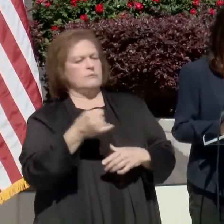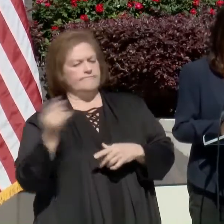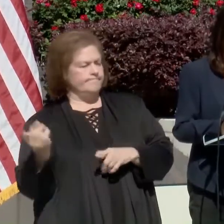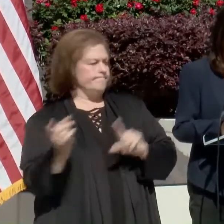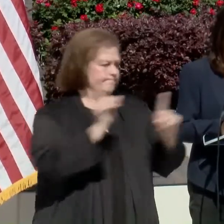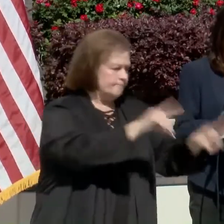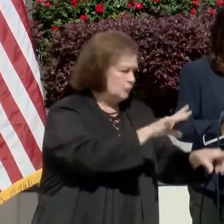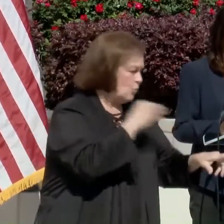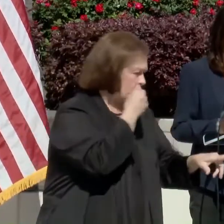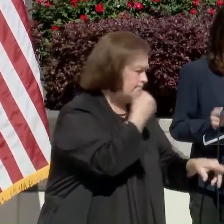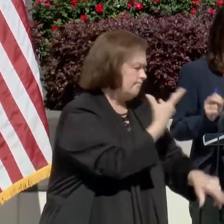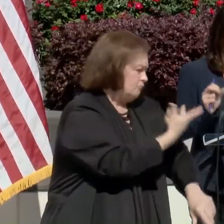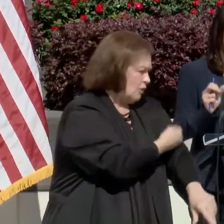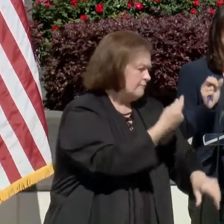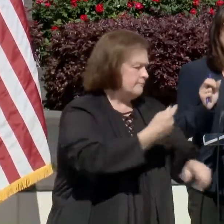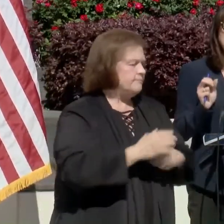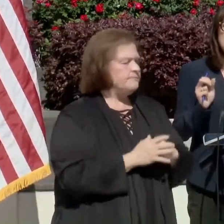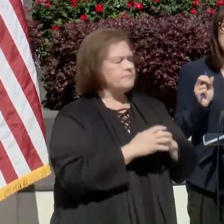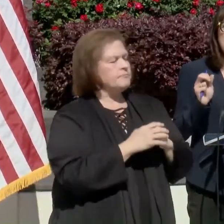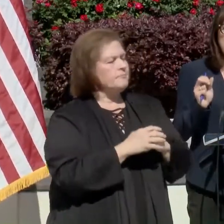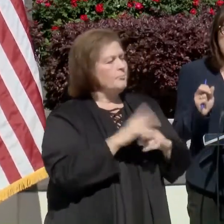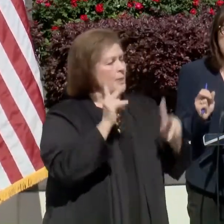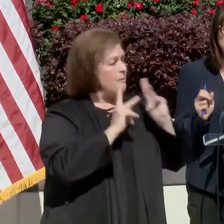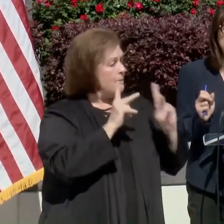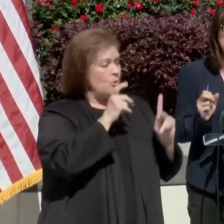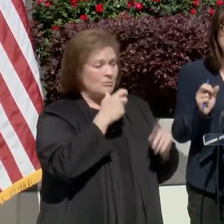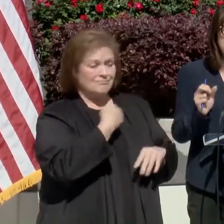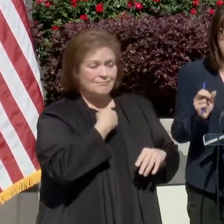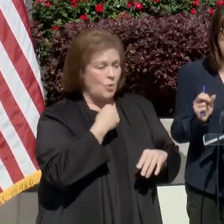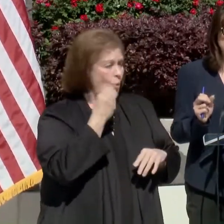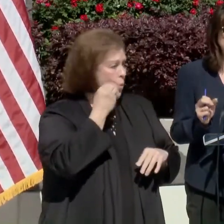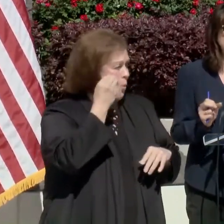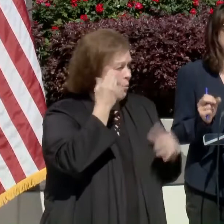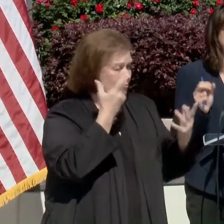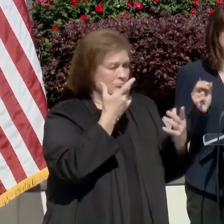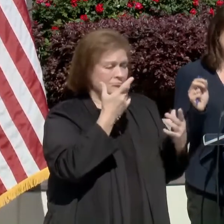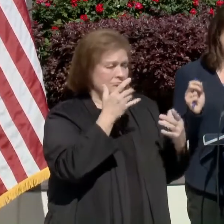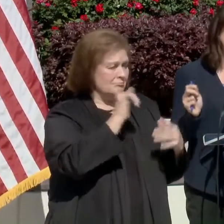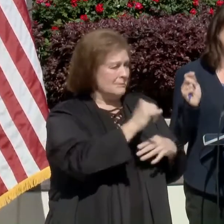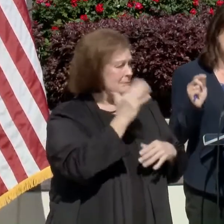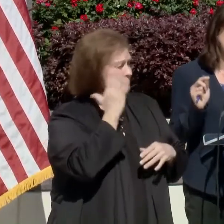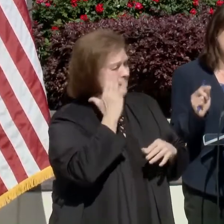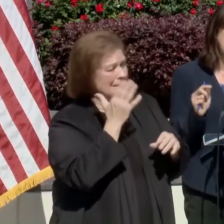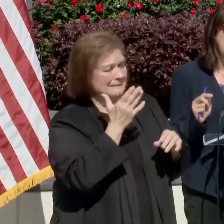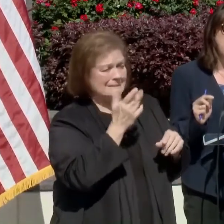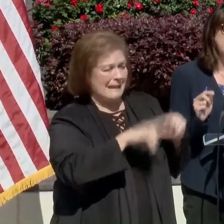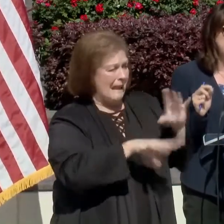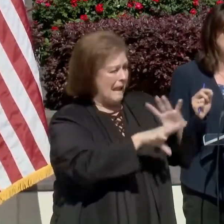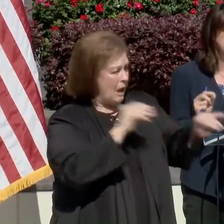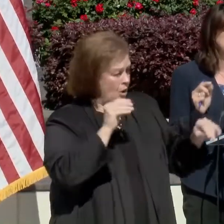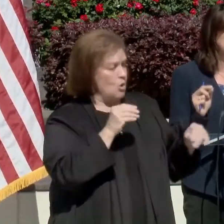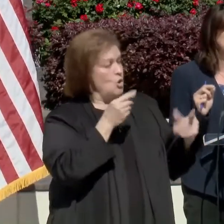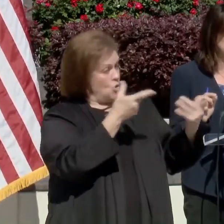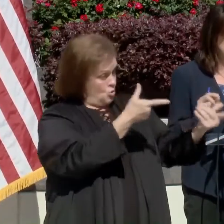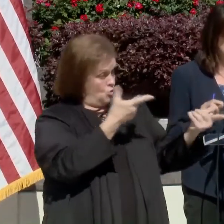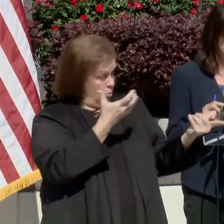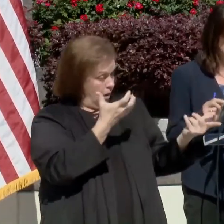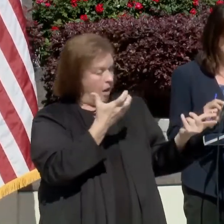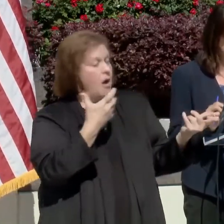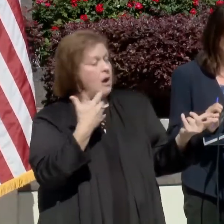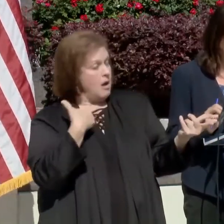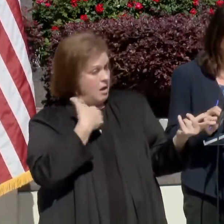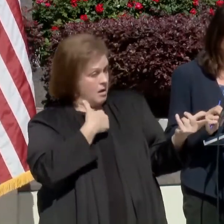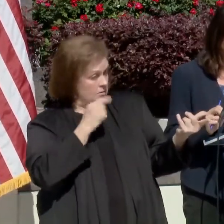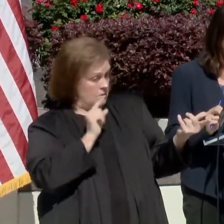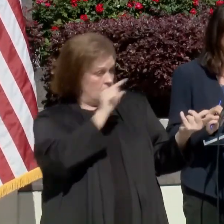Johnson vaccine. Um, anyone who is homebound or bed bound, want somebody to come to their home and give them a Johnson and Johnson